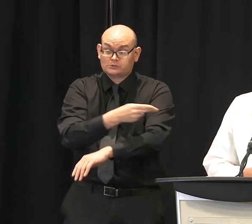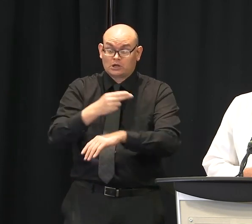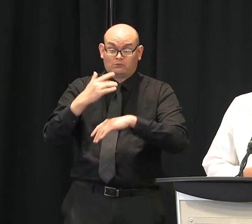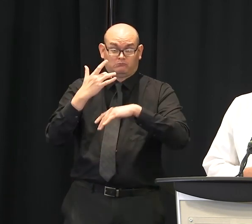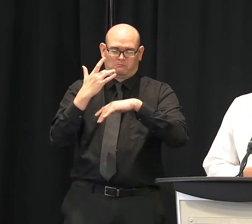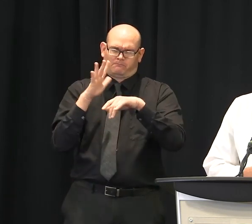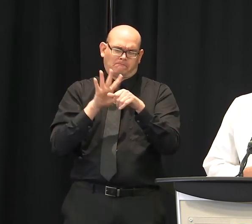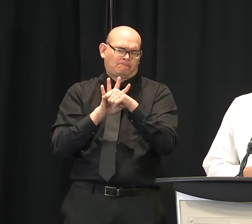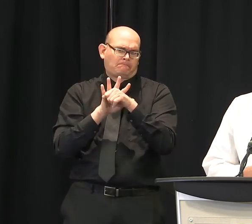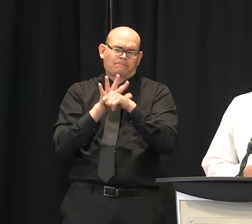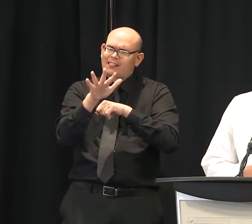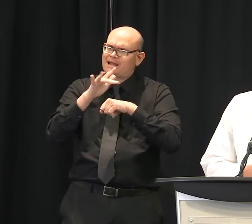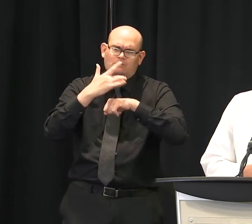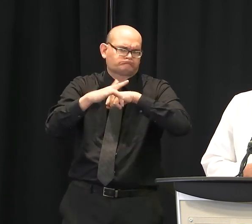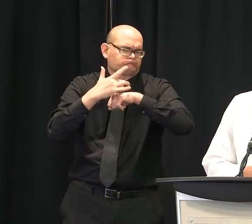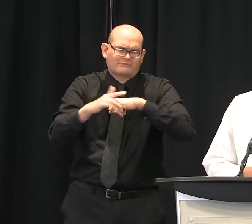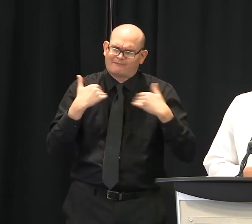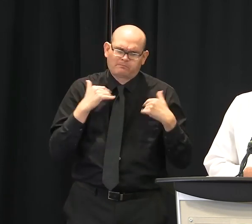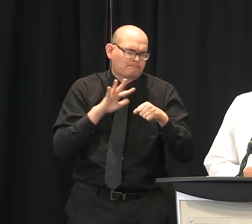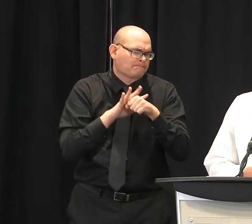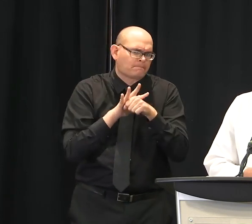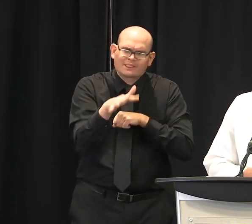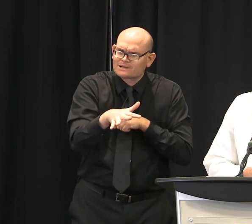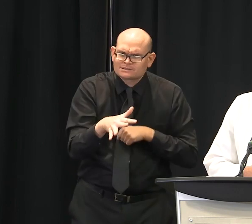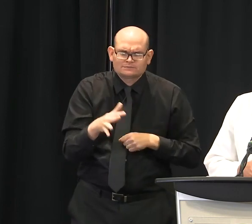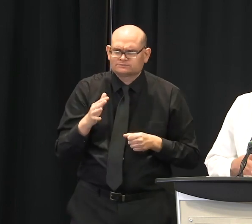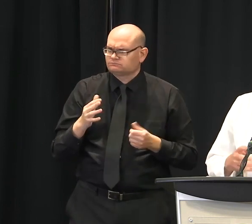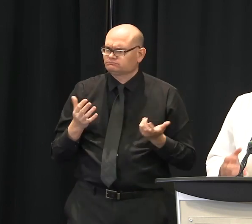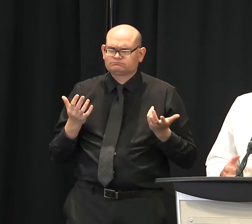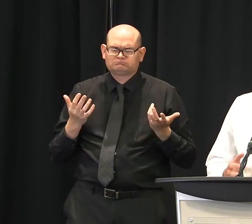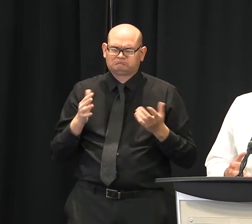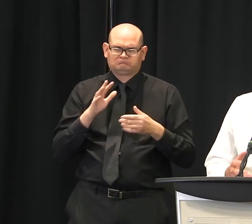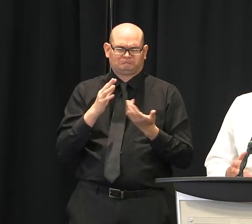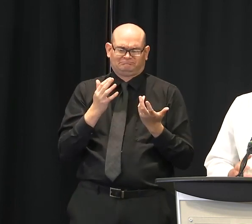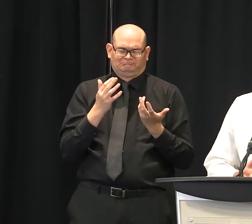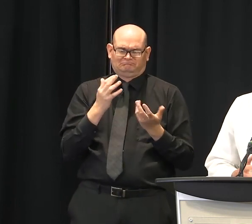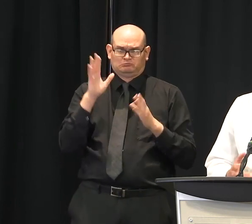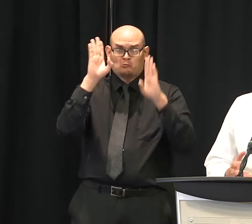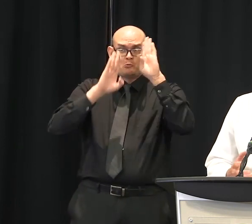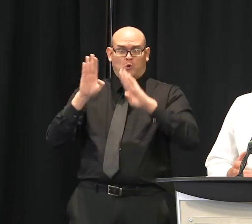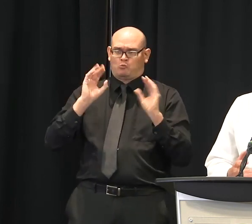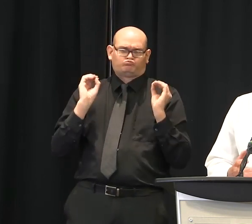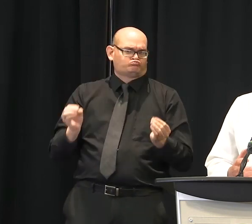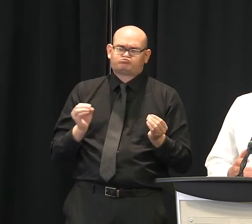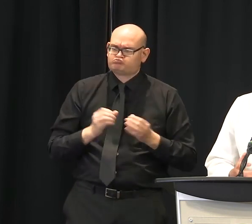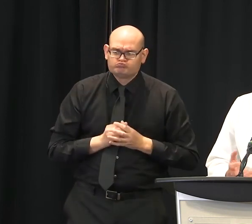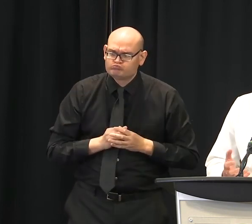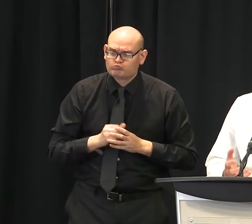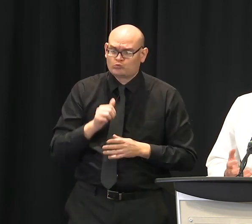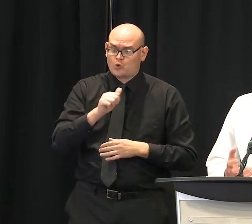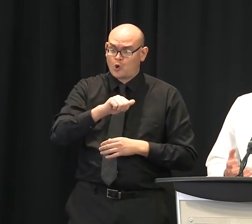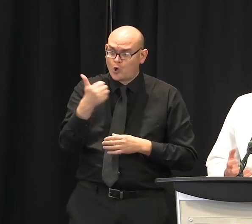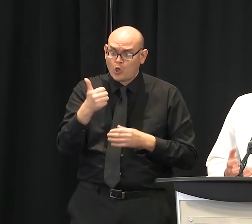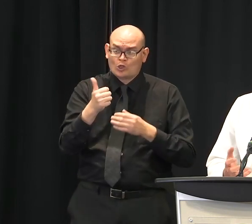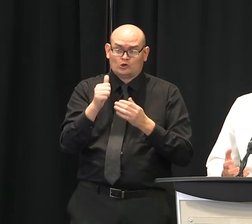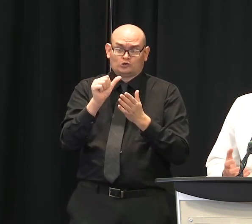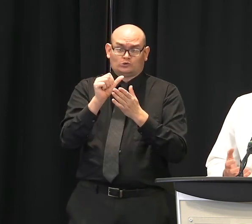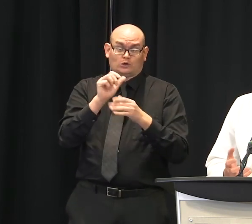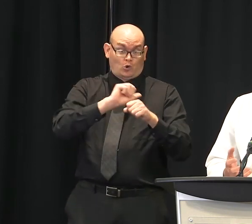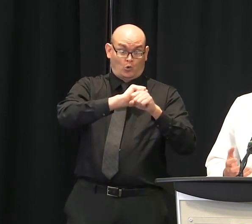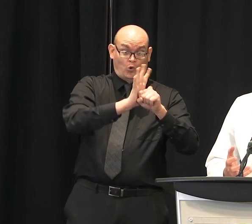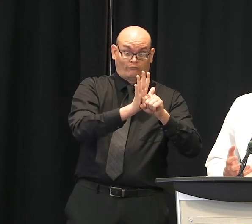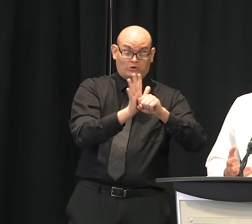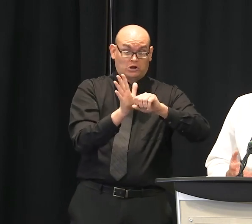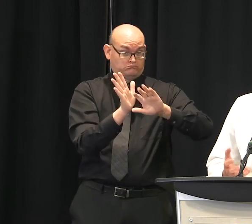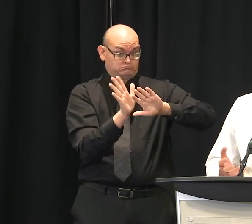almost full operating capabilities as far as our procedures and surgeries, which is really important. We've had a number